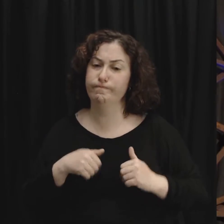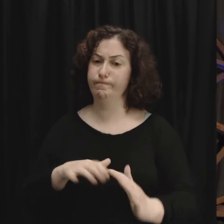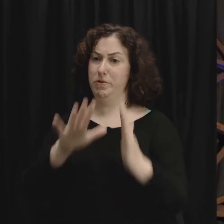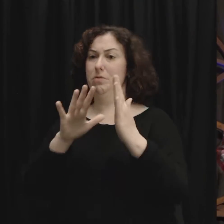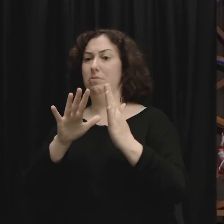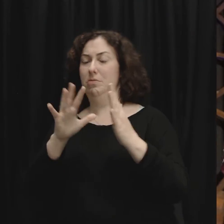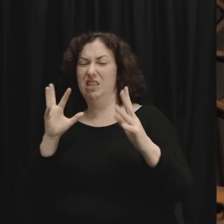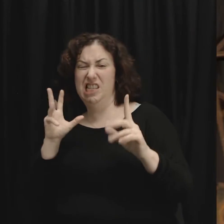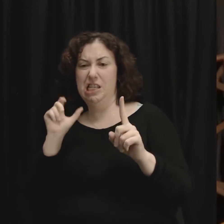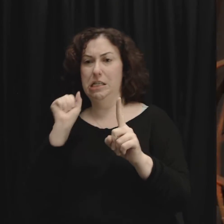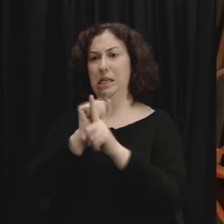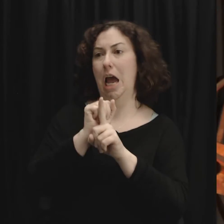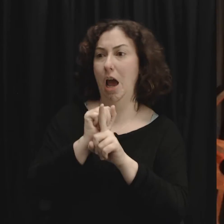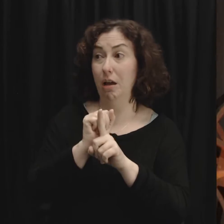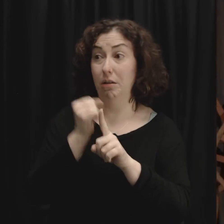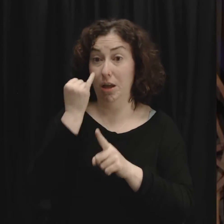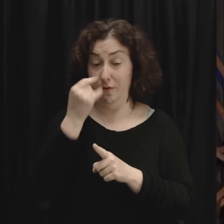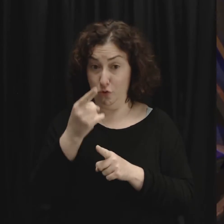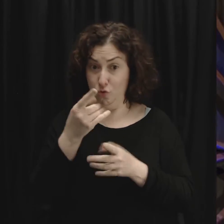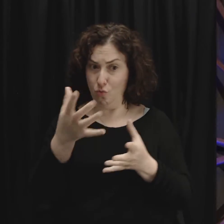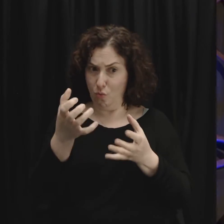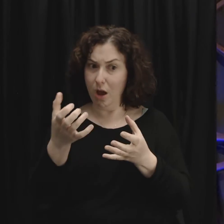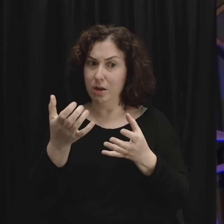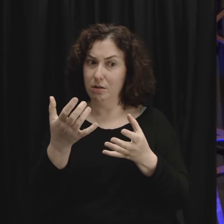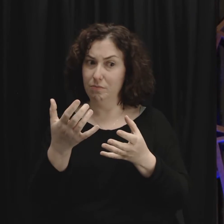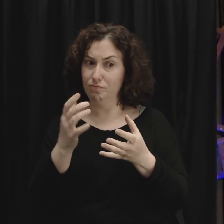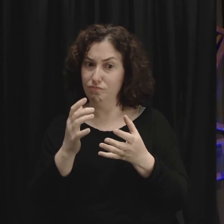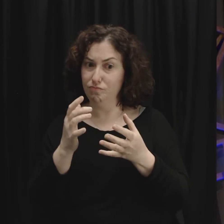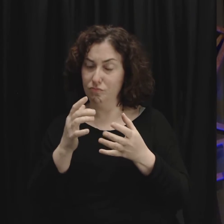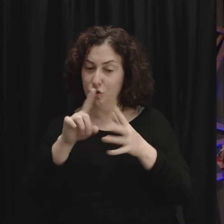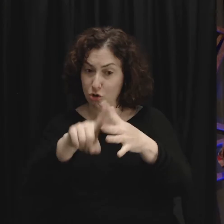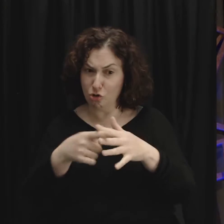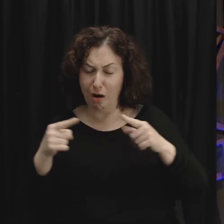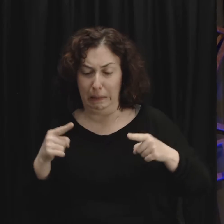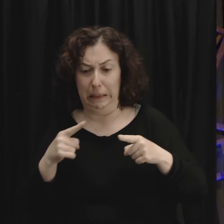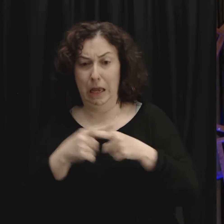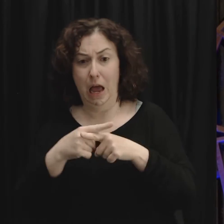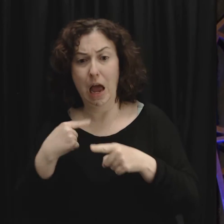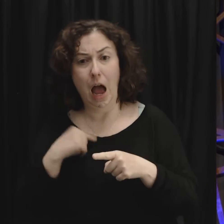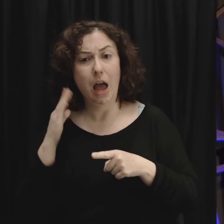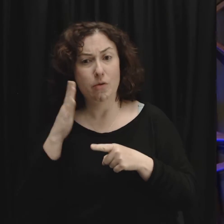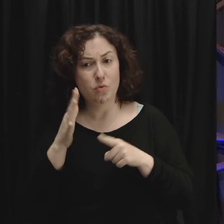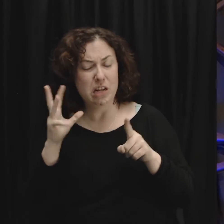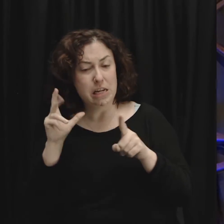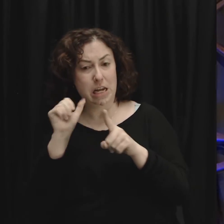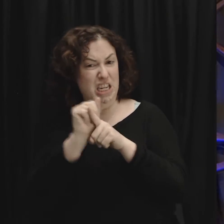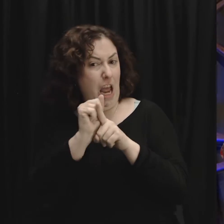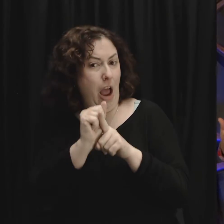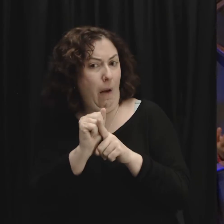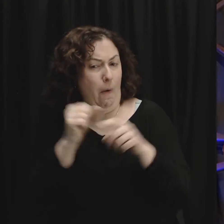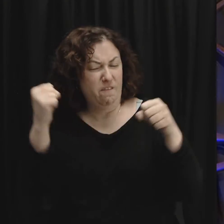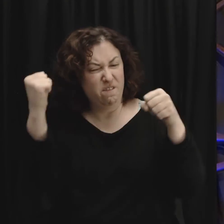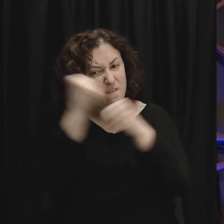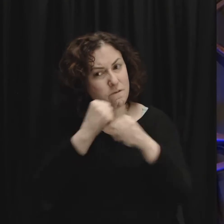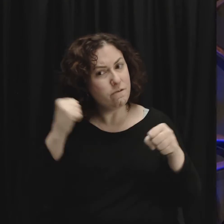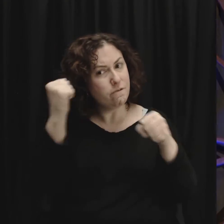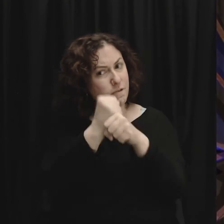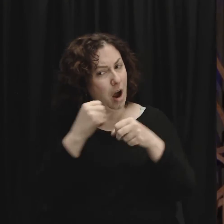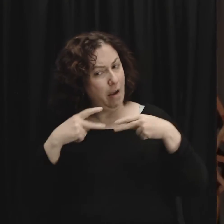have conflict with me? Guess what? I'm going to attack you. That means physical confrontations going back to when we were toddlers.